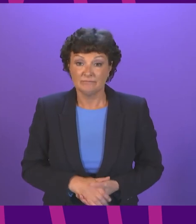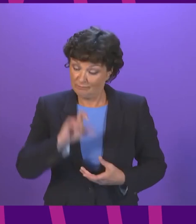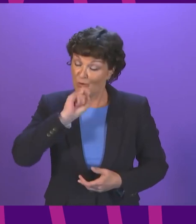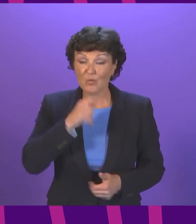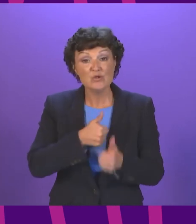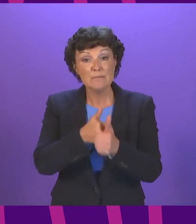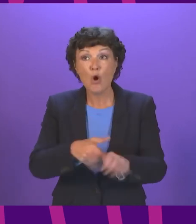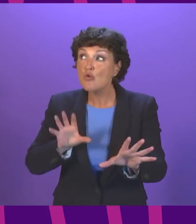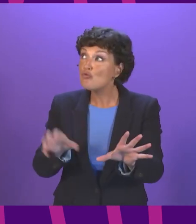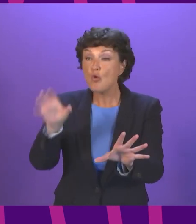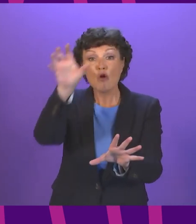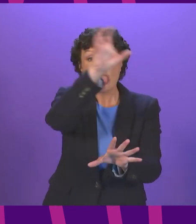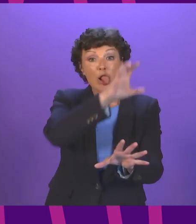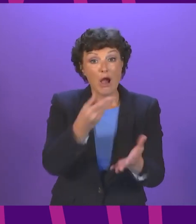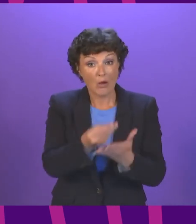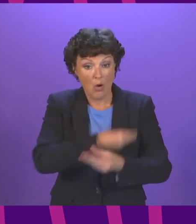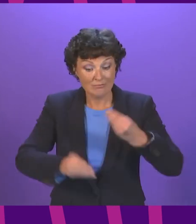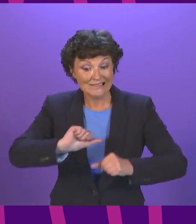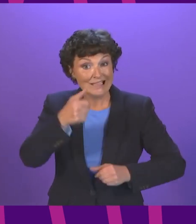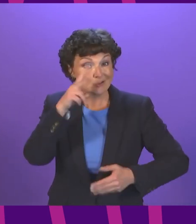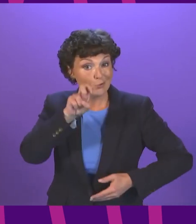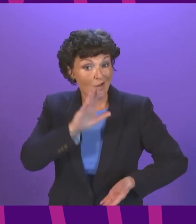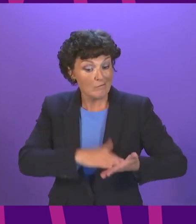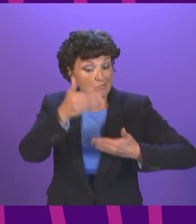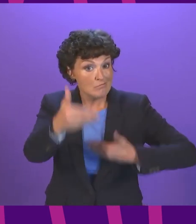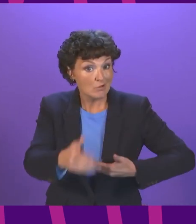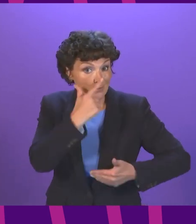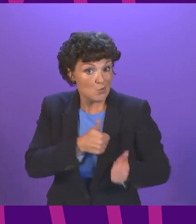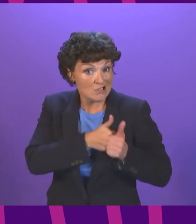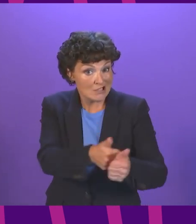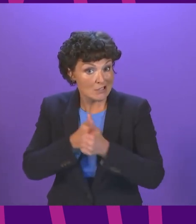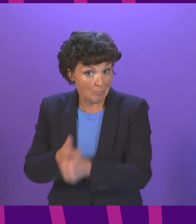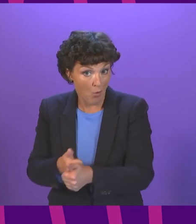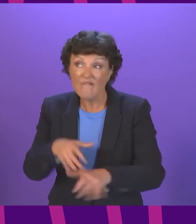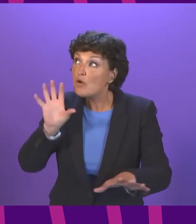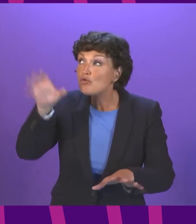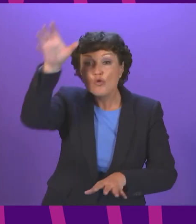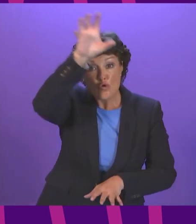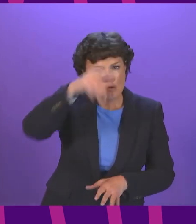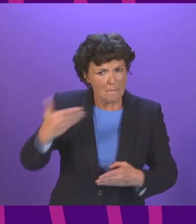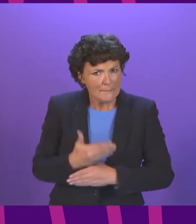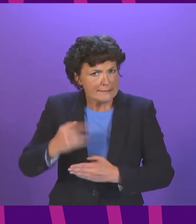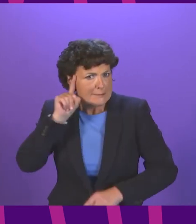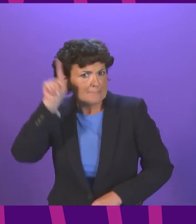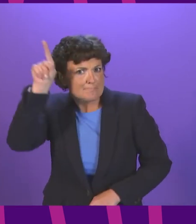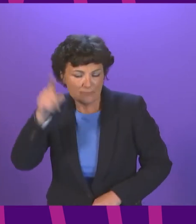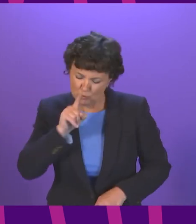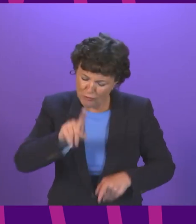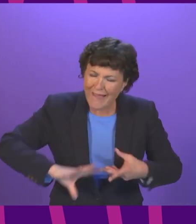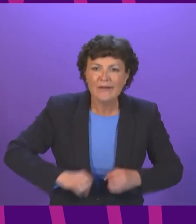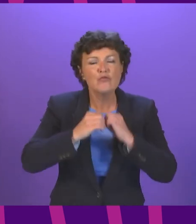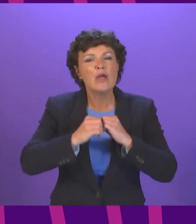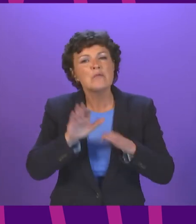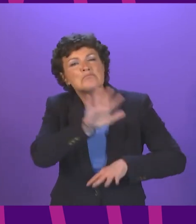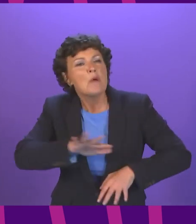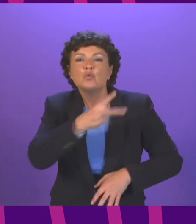In the next 12 months, will launch a fund for rural entrepreneurs to support the relocation or creation of 2,000 new businesses